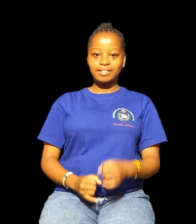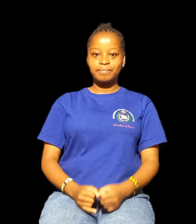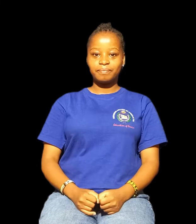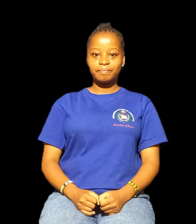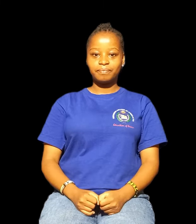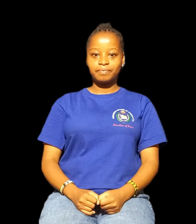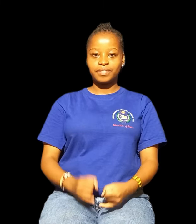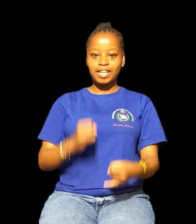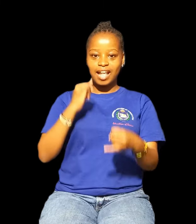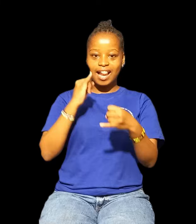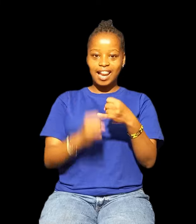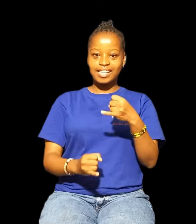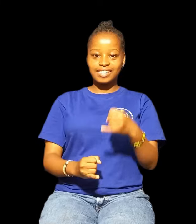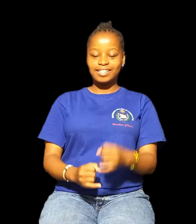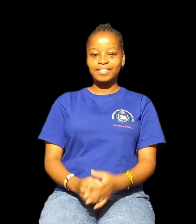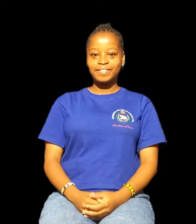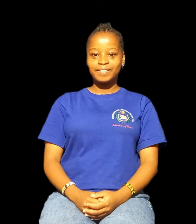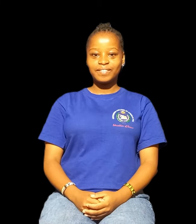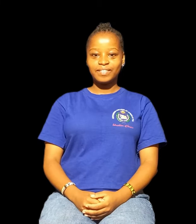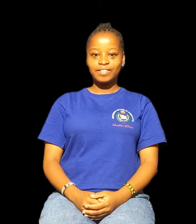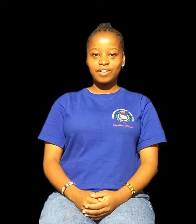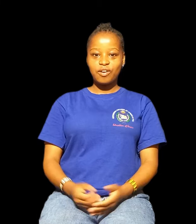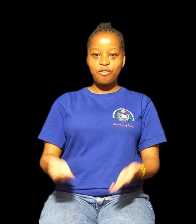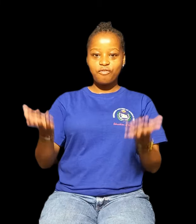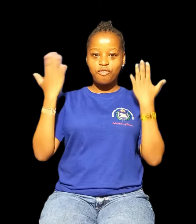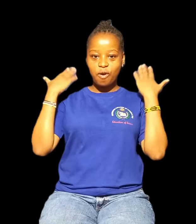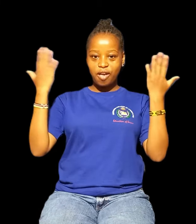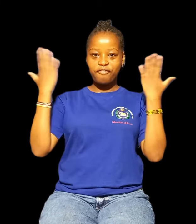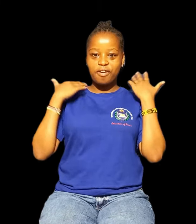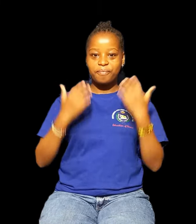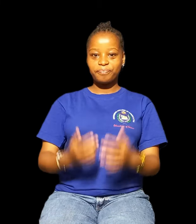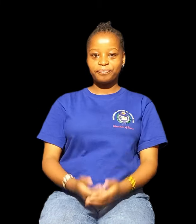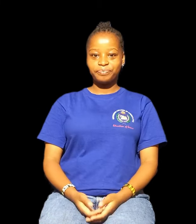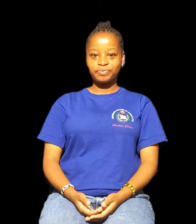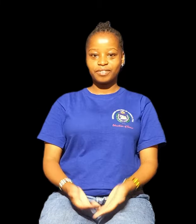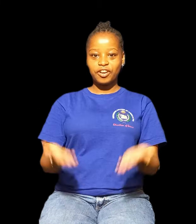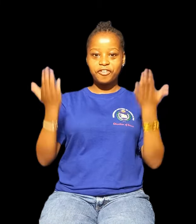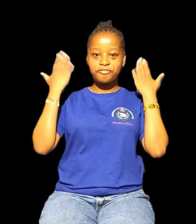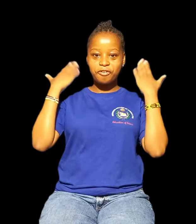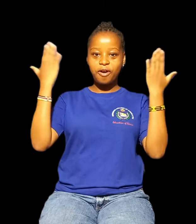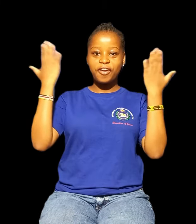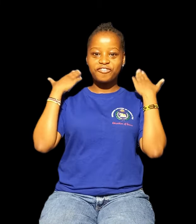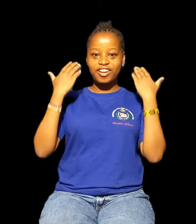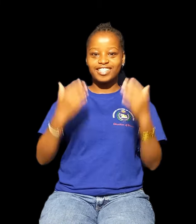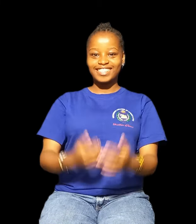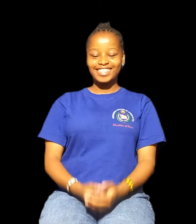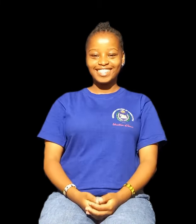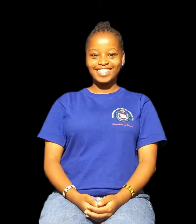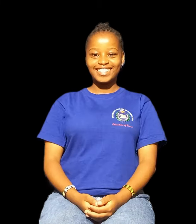Last Forever Forever Today